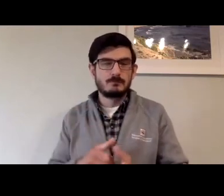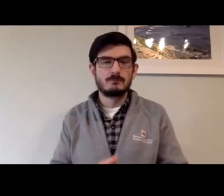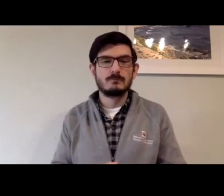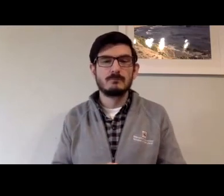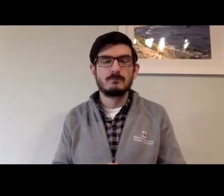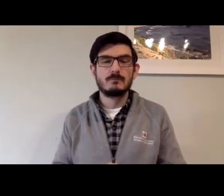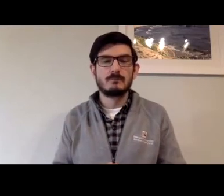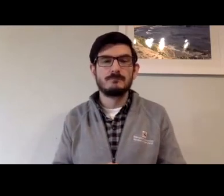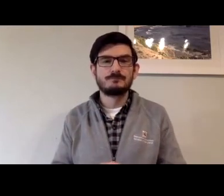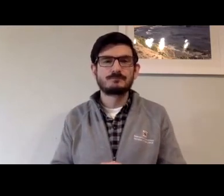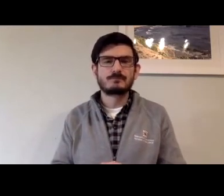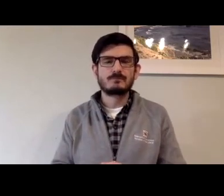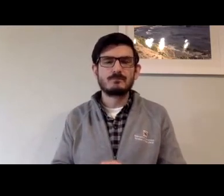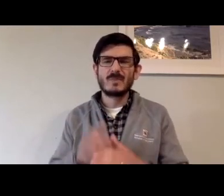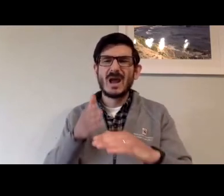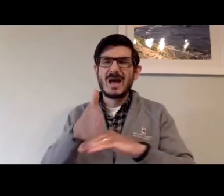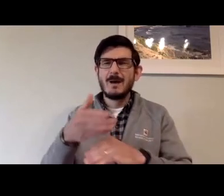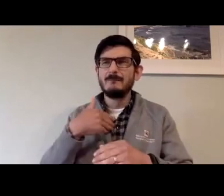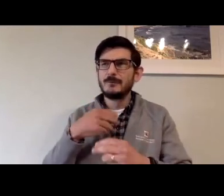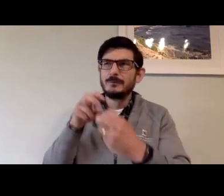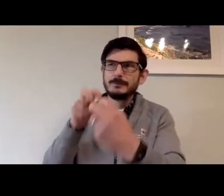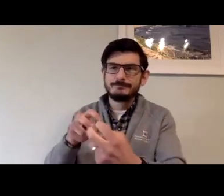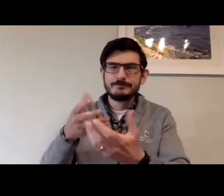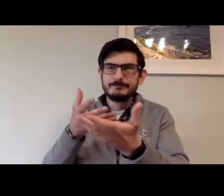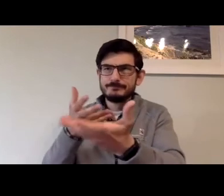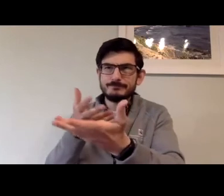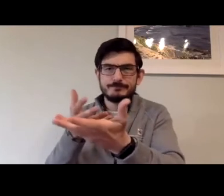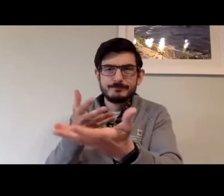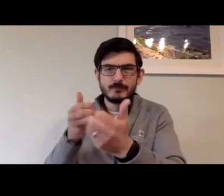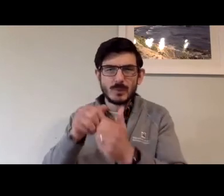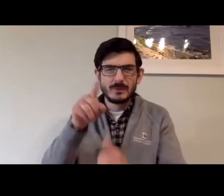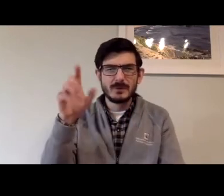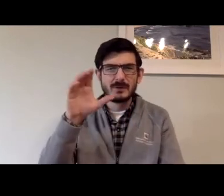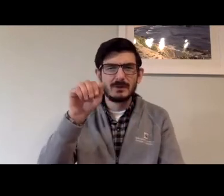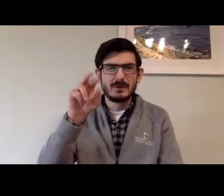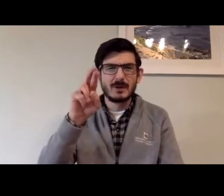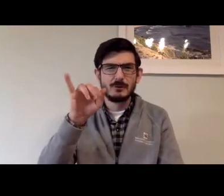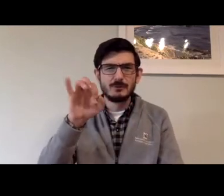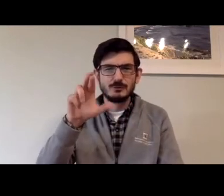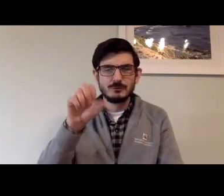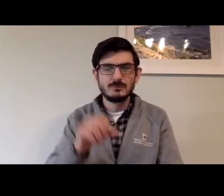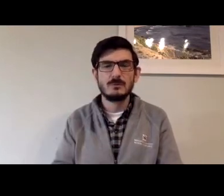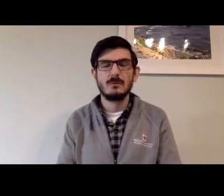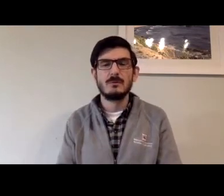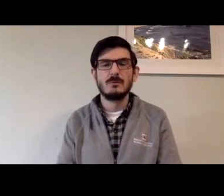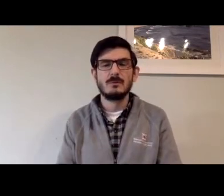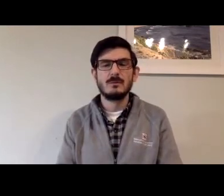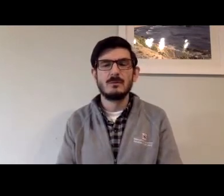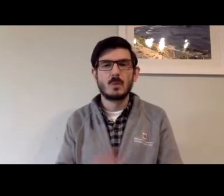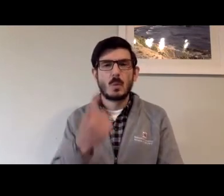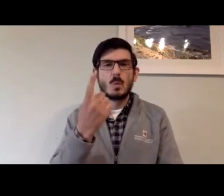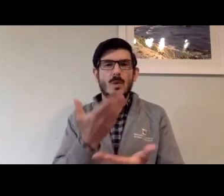Among the difficulties that we have observed has been after we've spoken with the carriers.